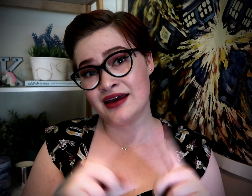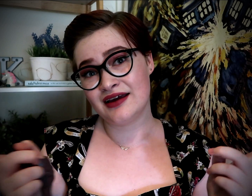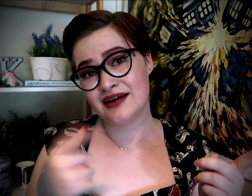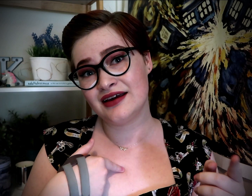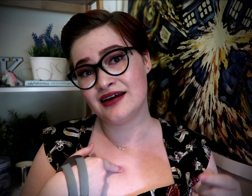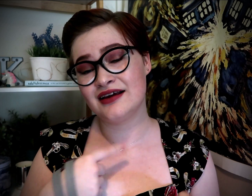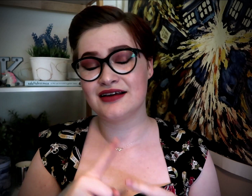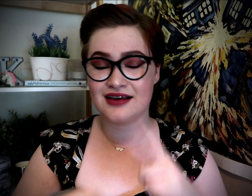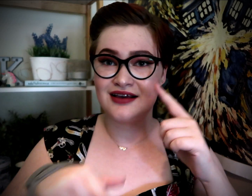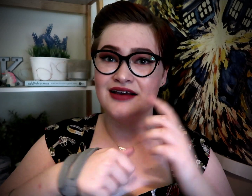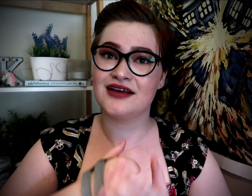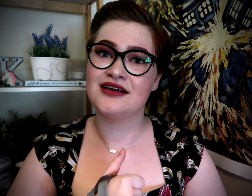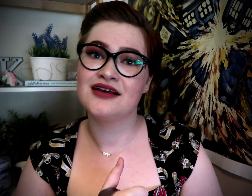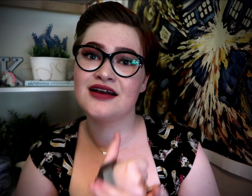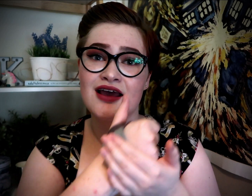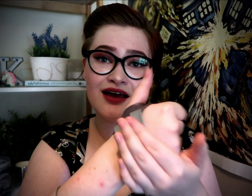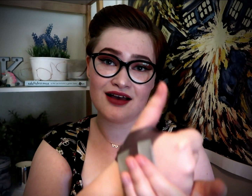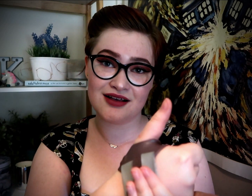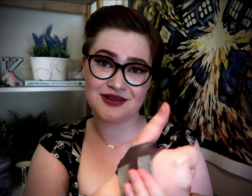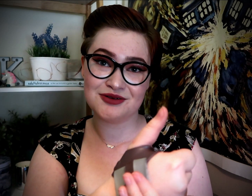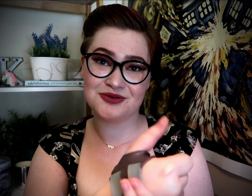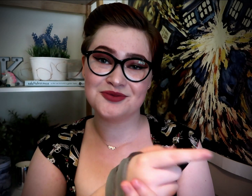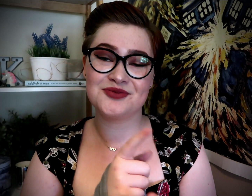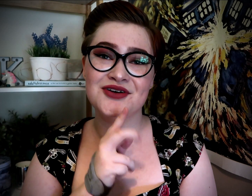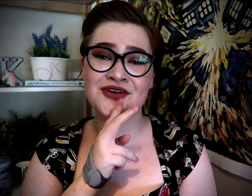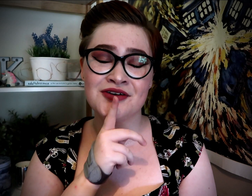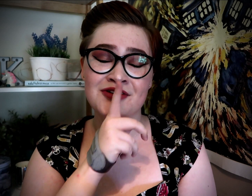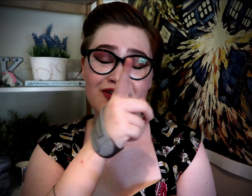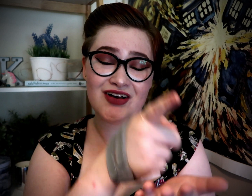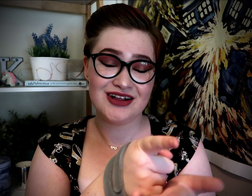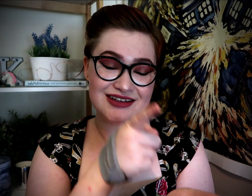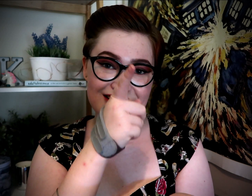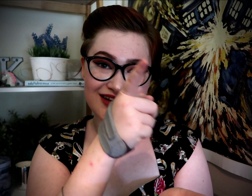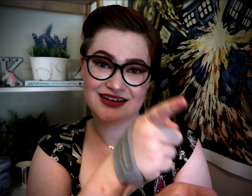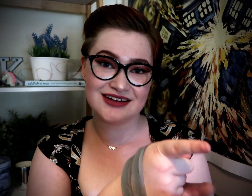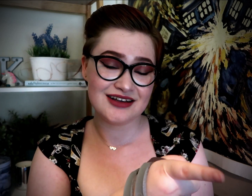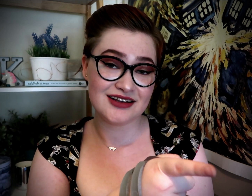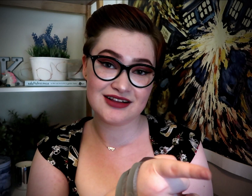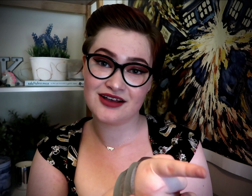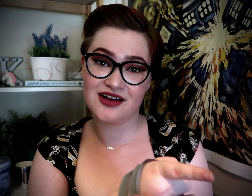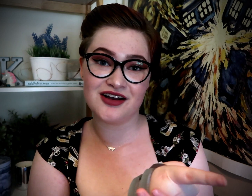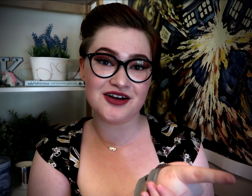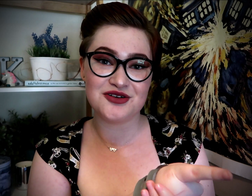can't help falling in love